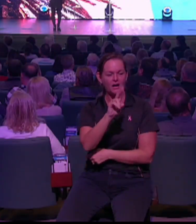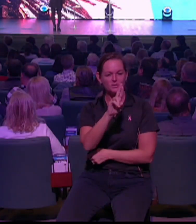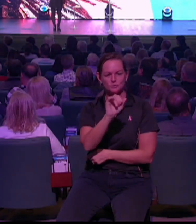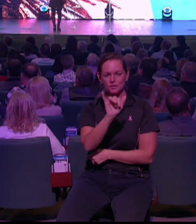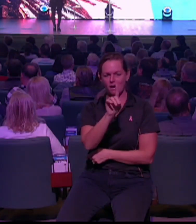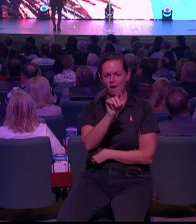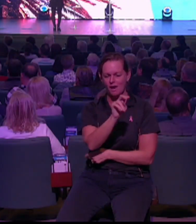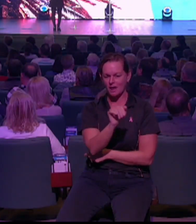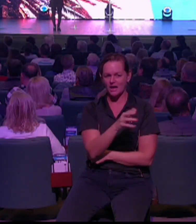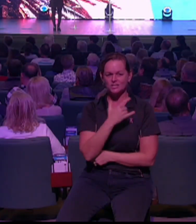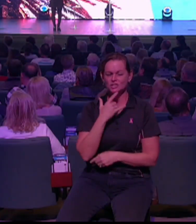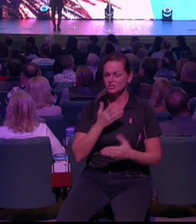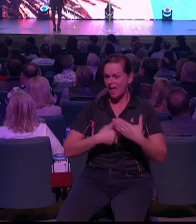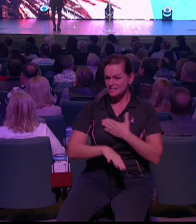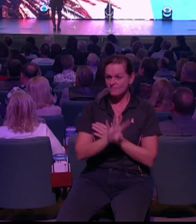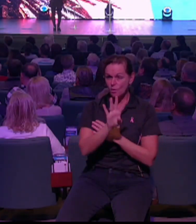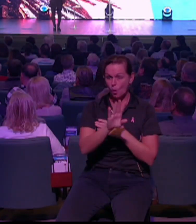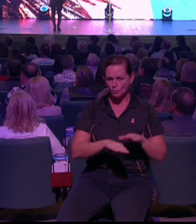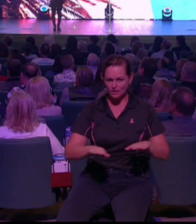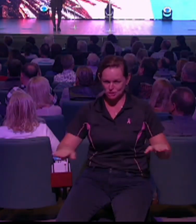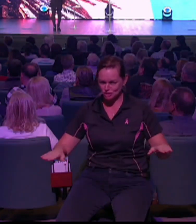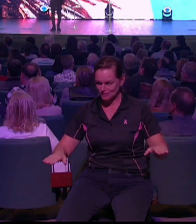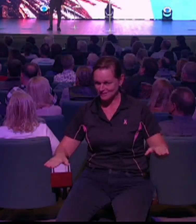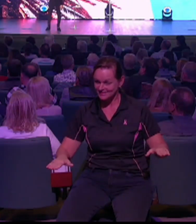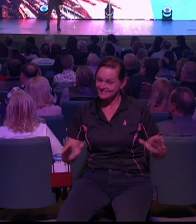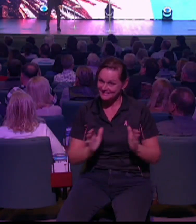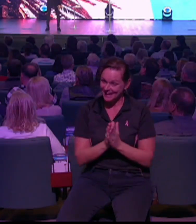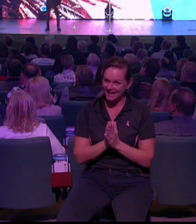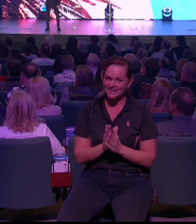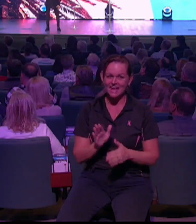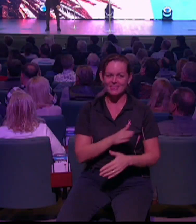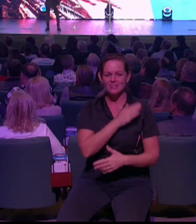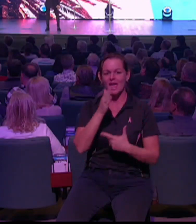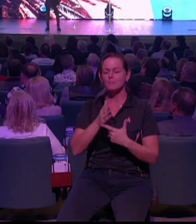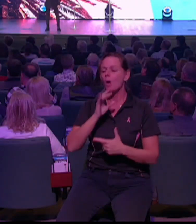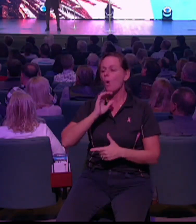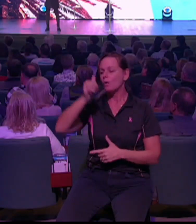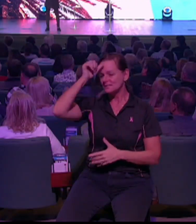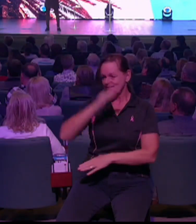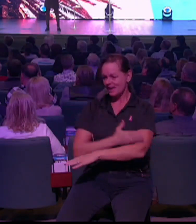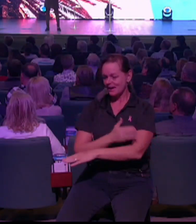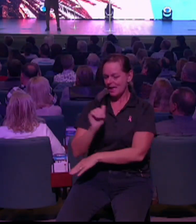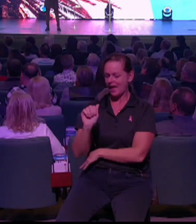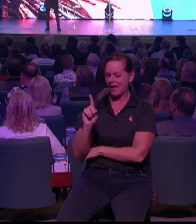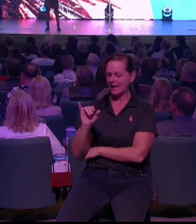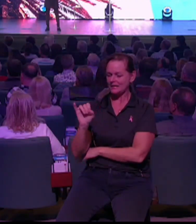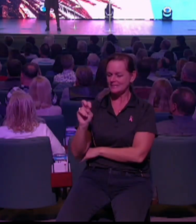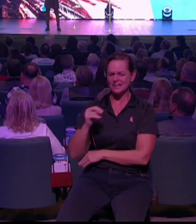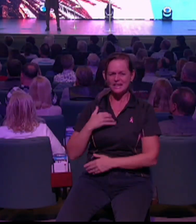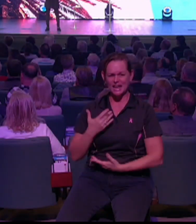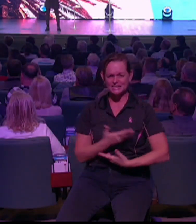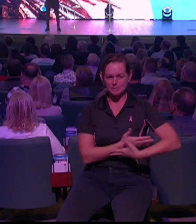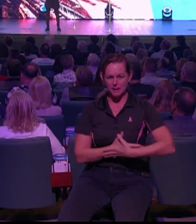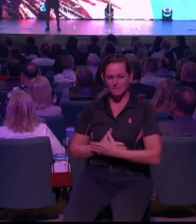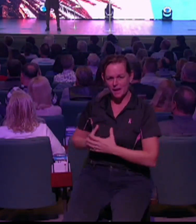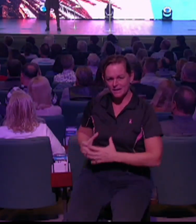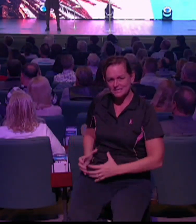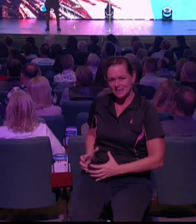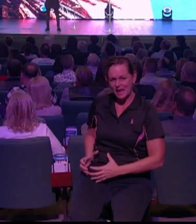She has birthed four grandchildren for me. Then there is my oldest son, Addison. And he has a baby on his lap. I promise no